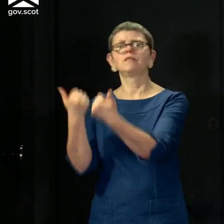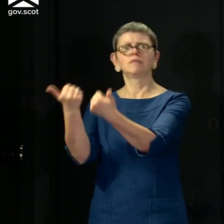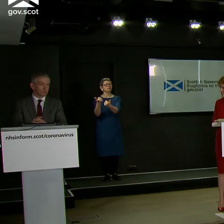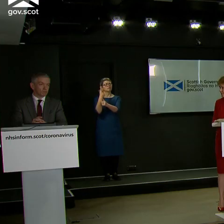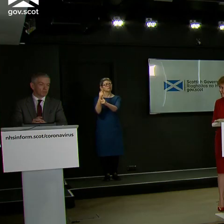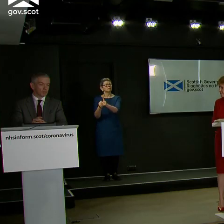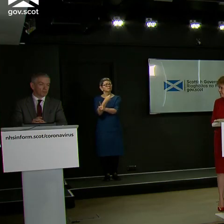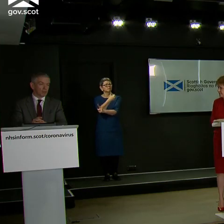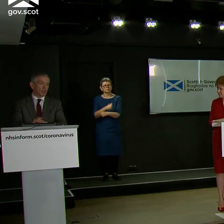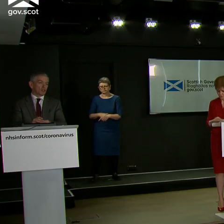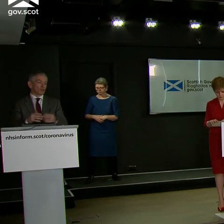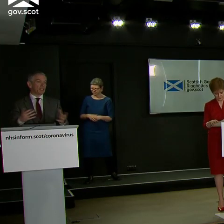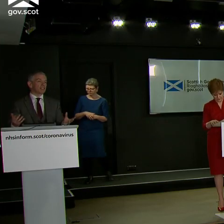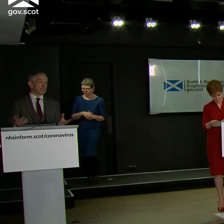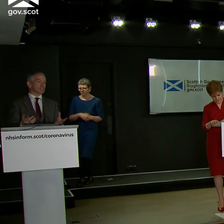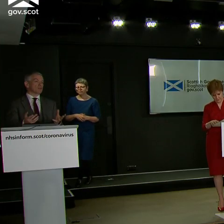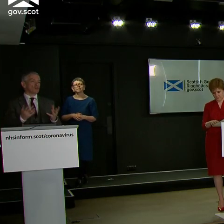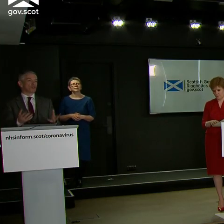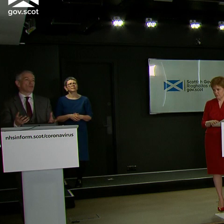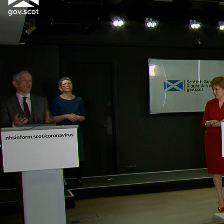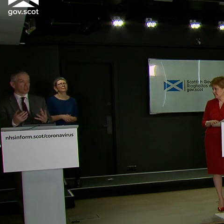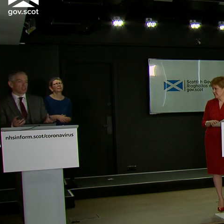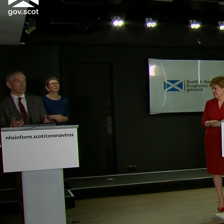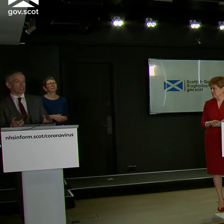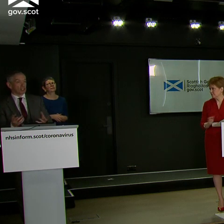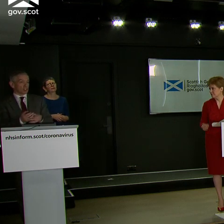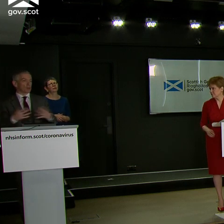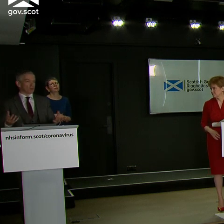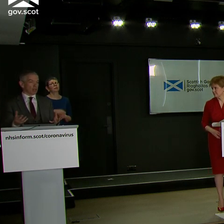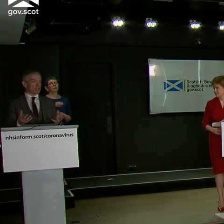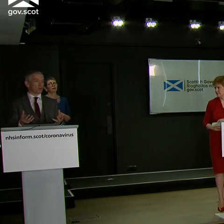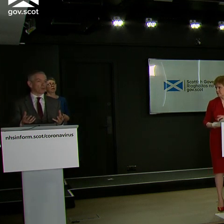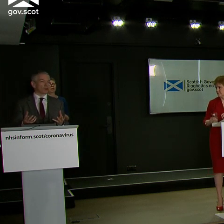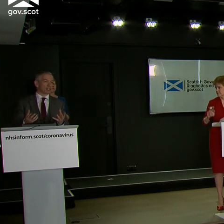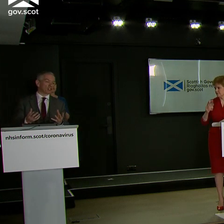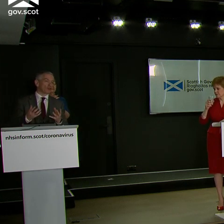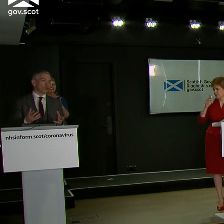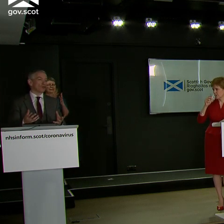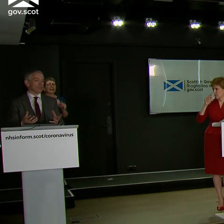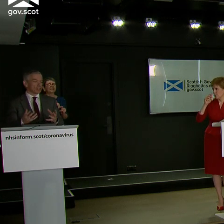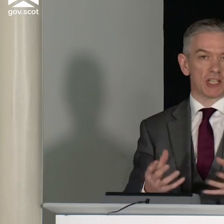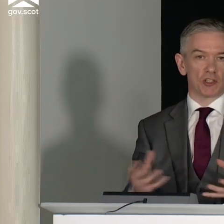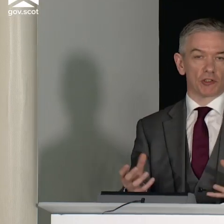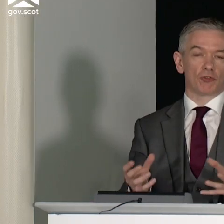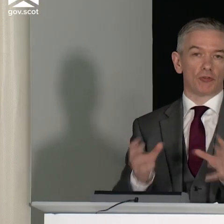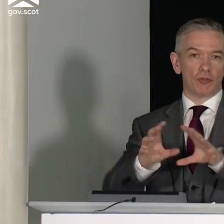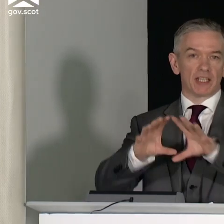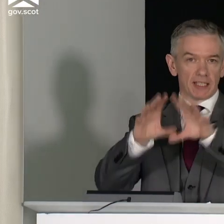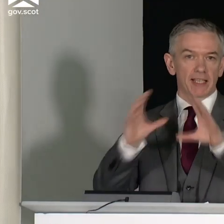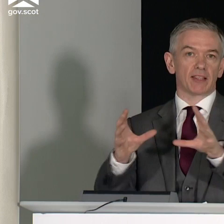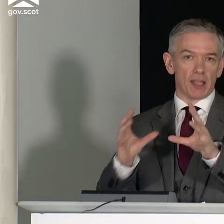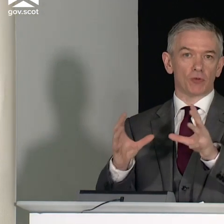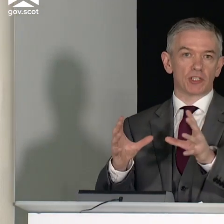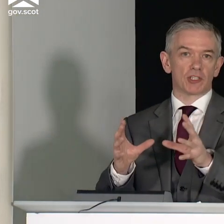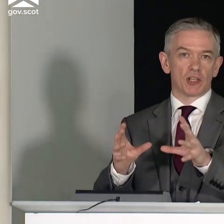people with symptoms. So for any test to be useful for clinicians, it needs to be reliable. You know, it needs to do what it says it's going to do, and